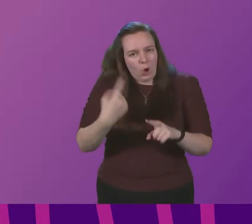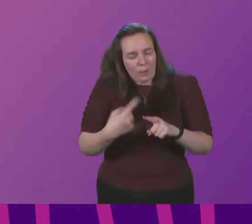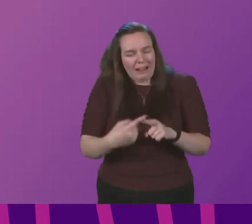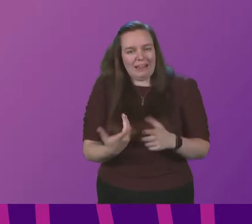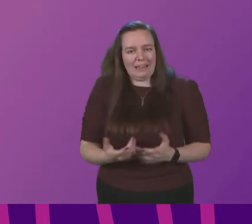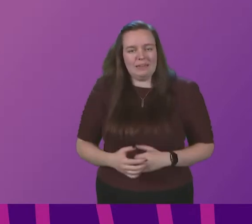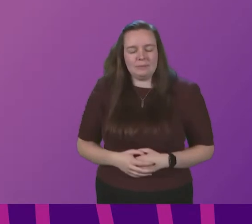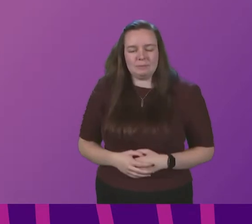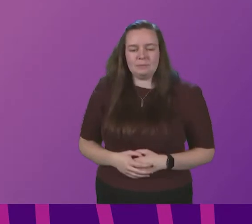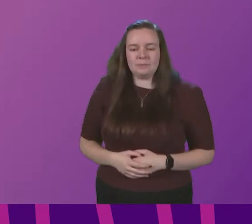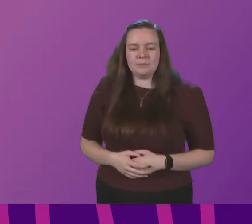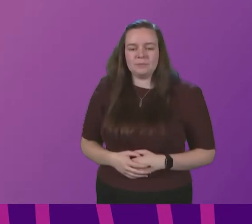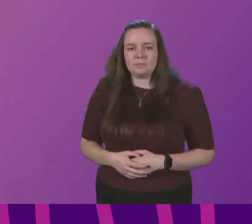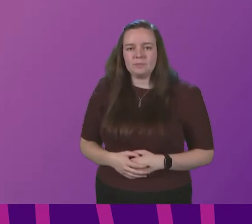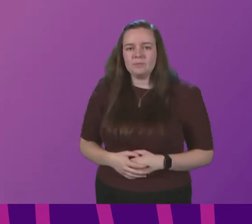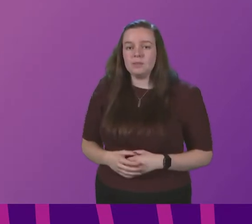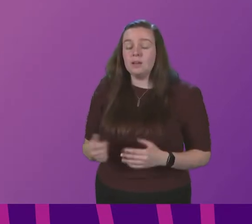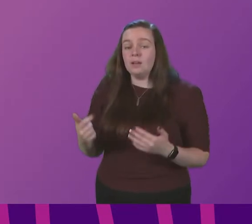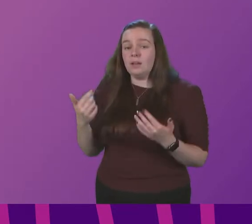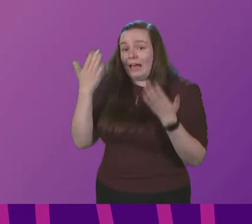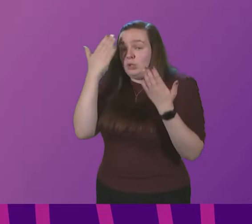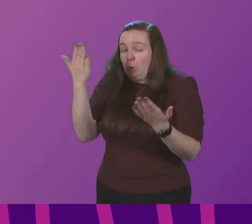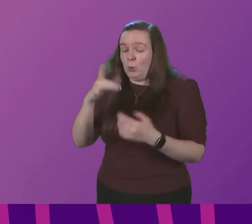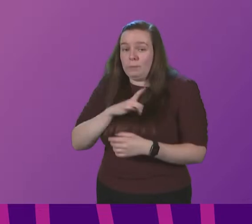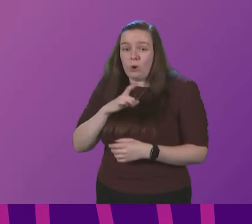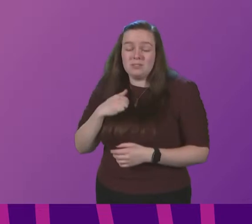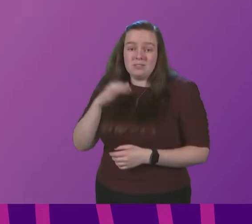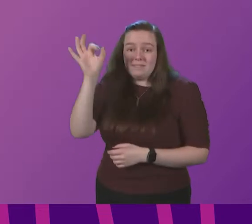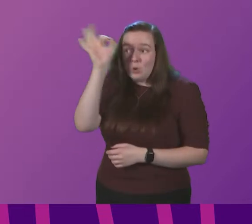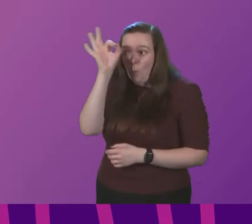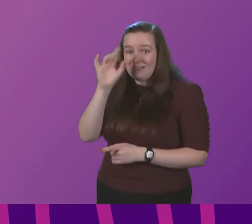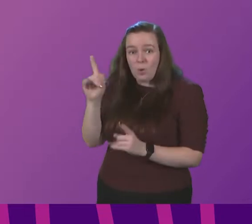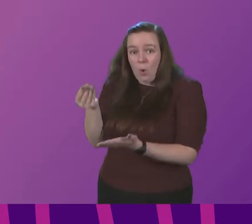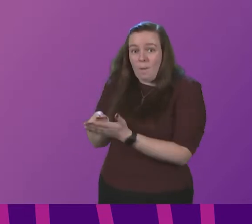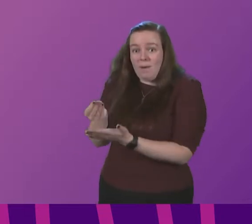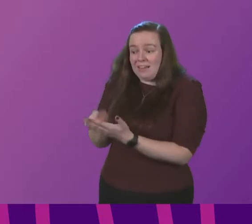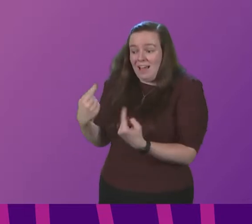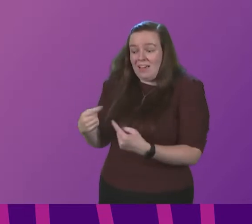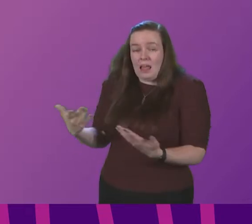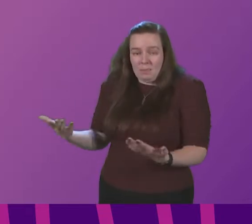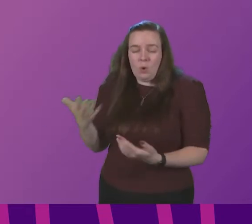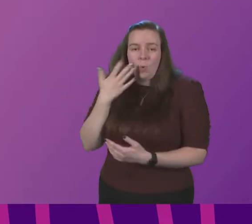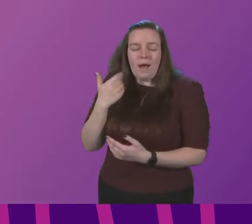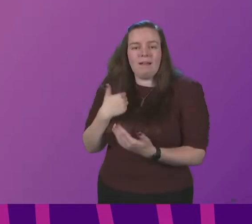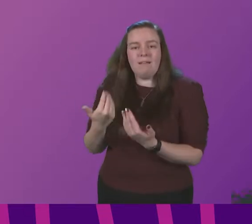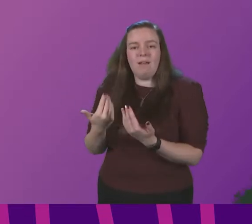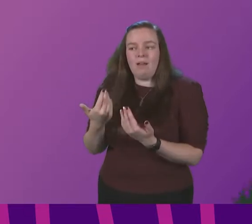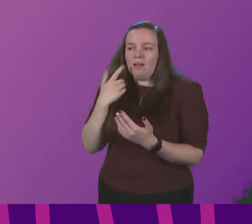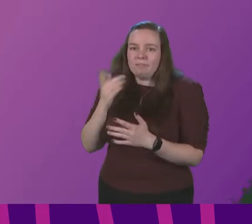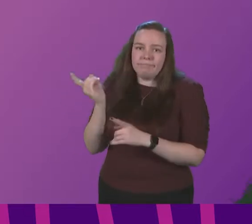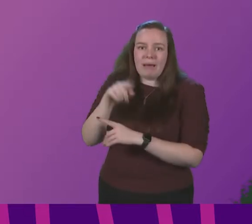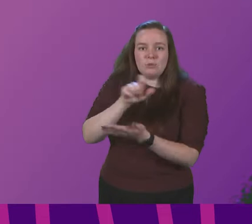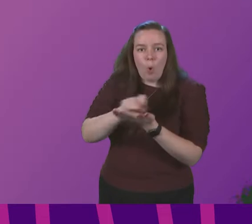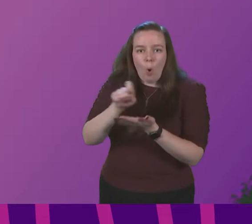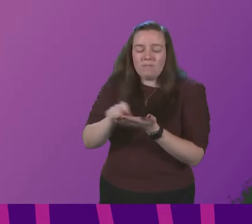that First Minister I don't know because I have no idea of what money is on the table so when I get out of the chamber and back to my